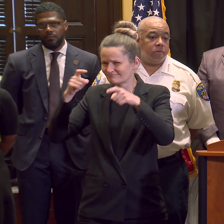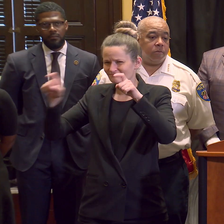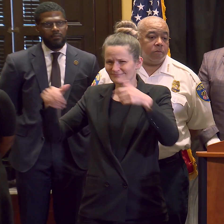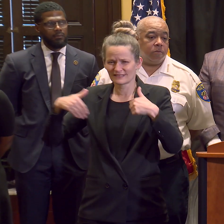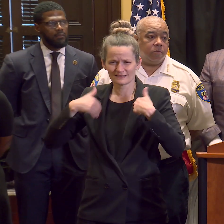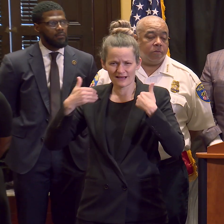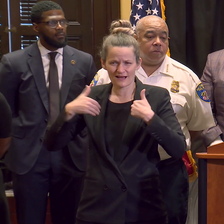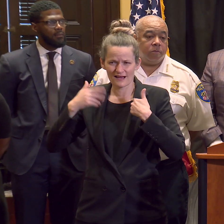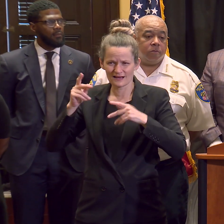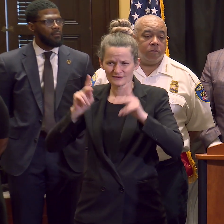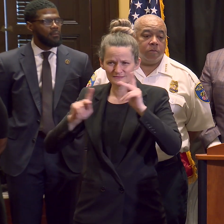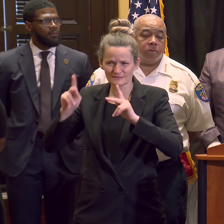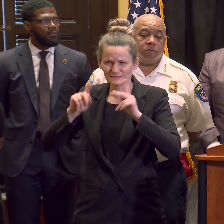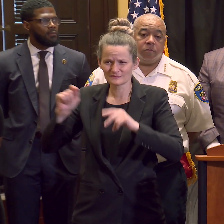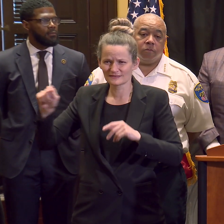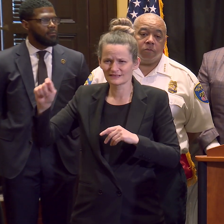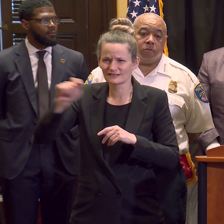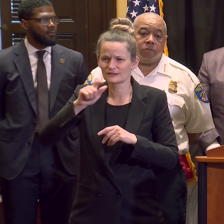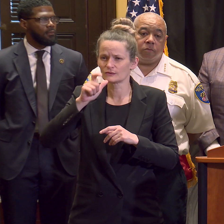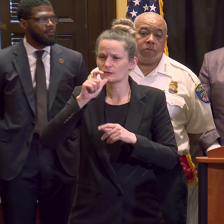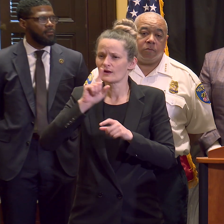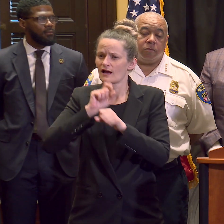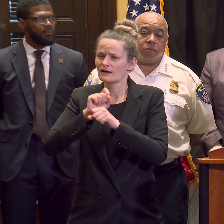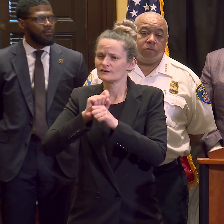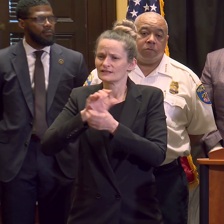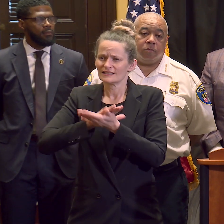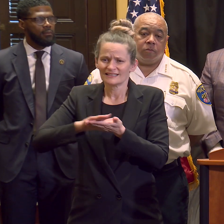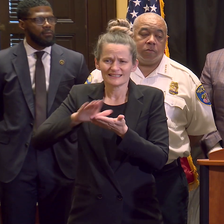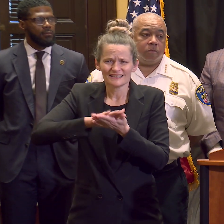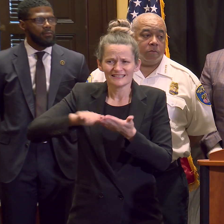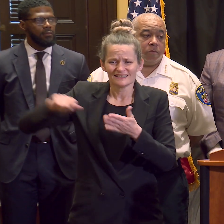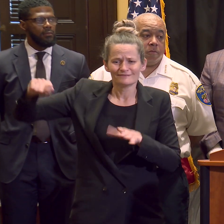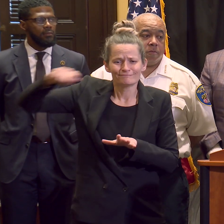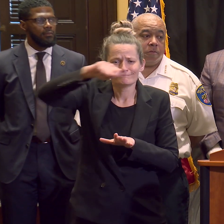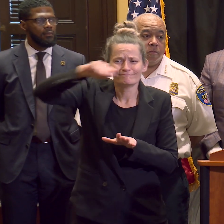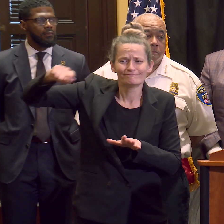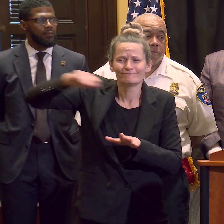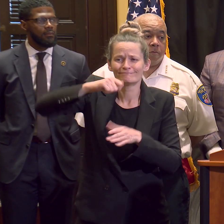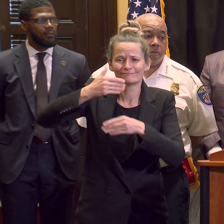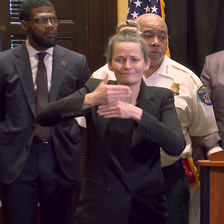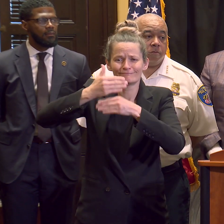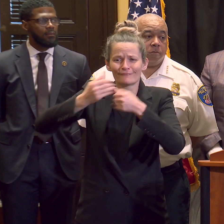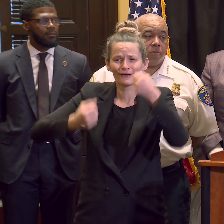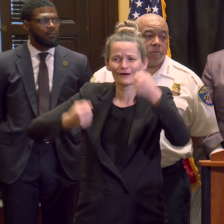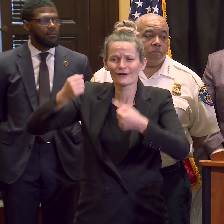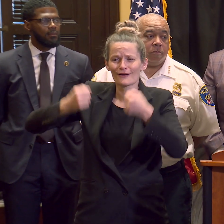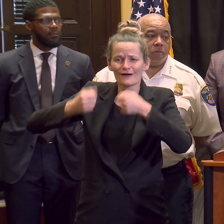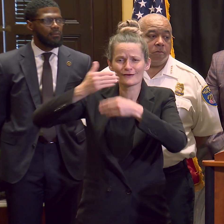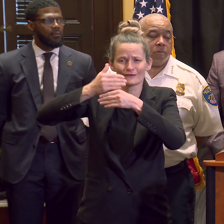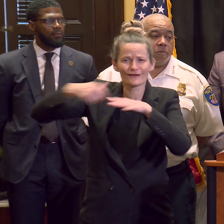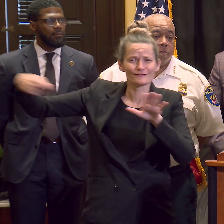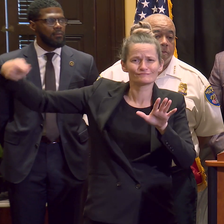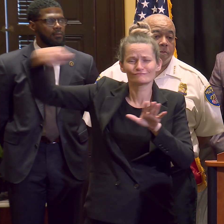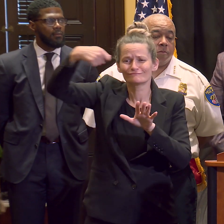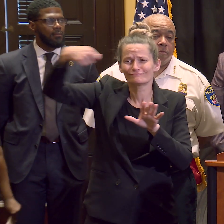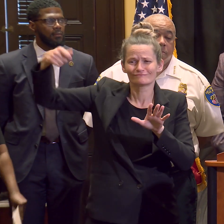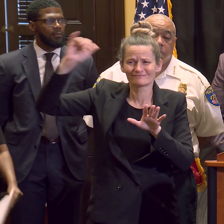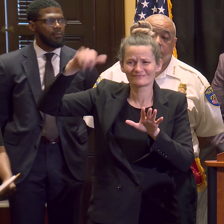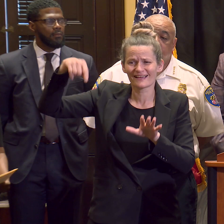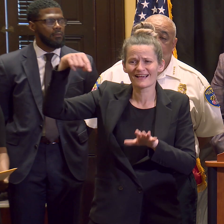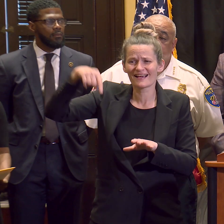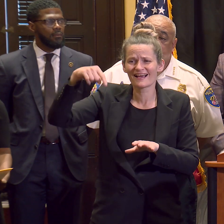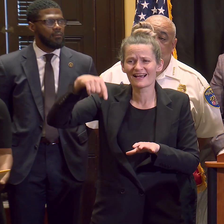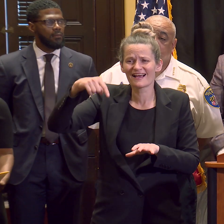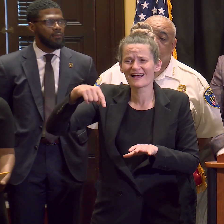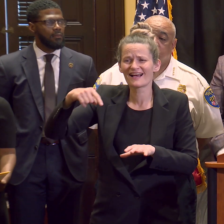right, squeegeeing or otherwise, folks who are in vulnerable positions, whether they're homeless, when you're doing this intense outreach